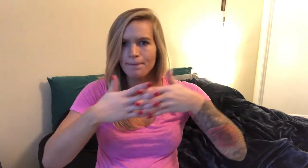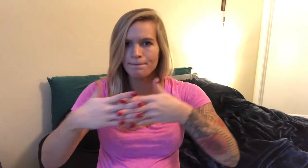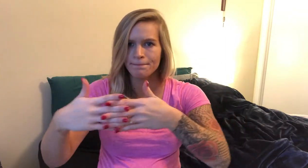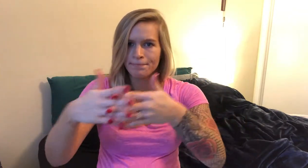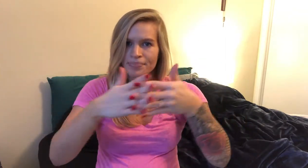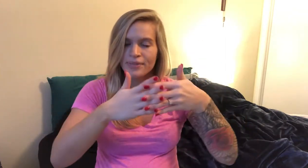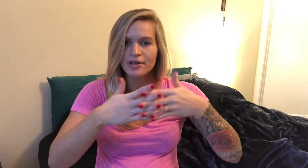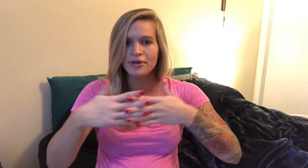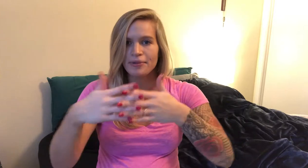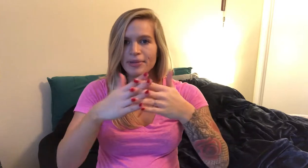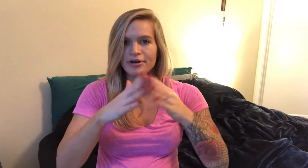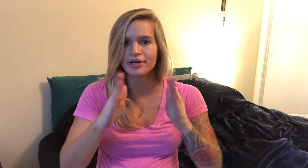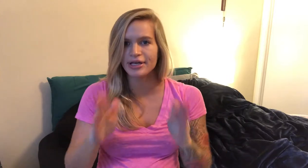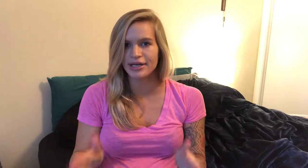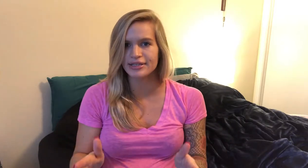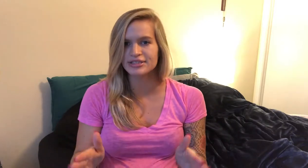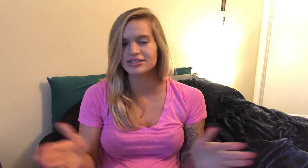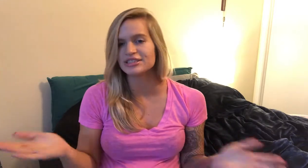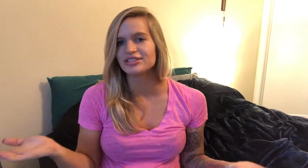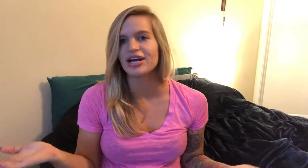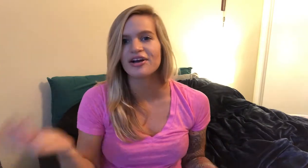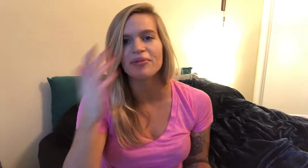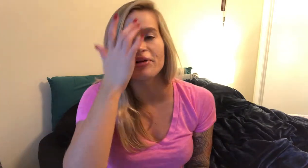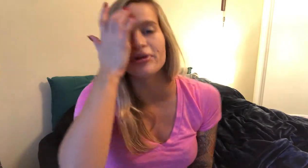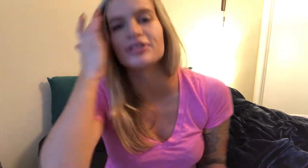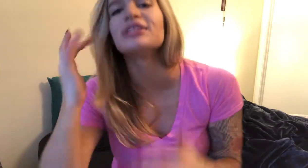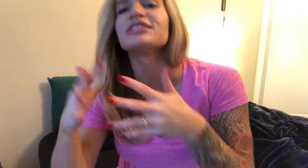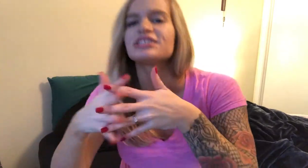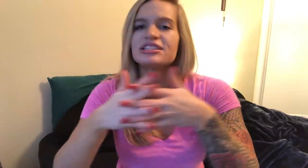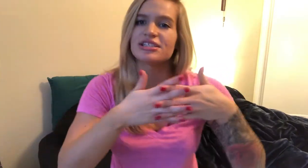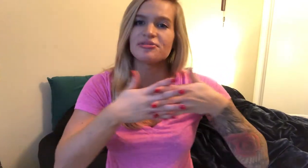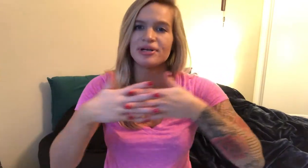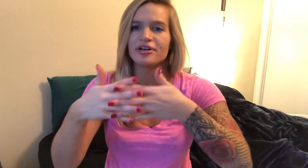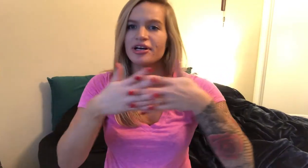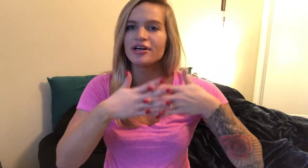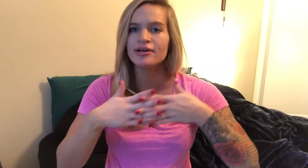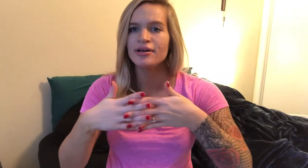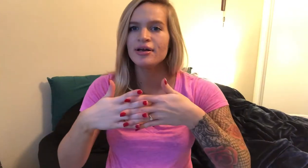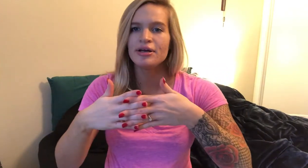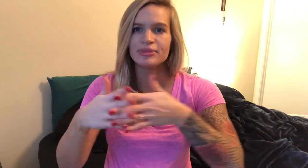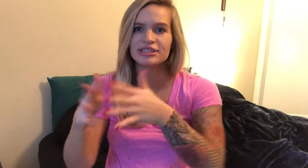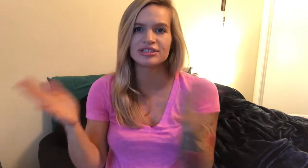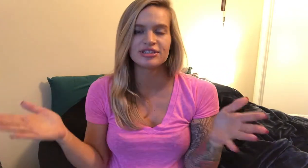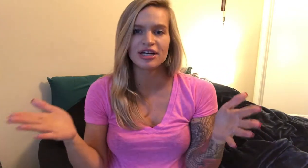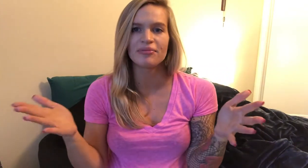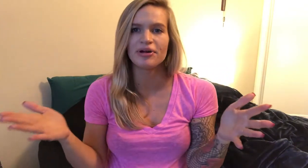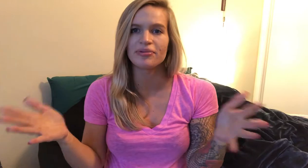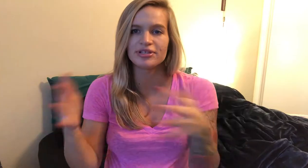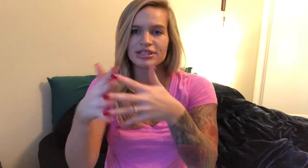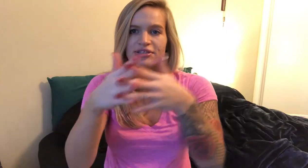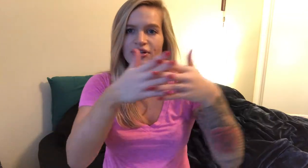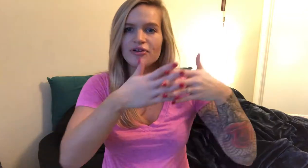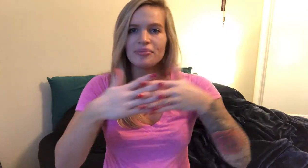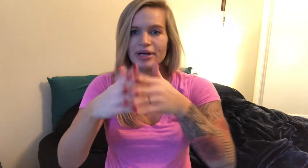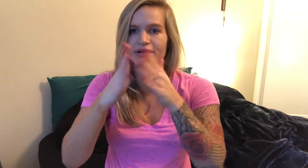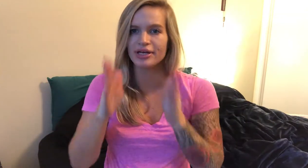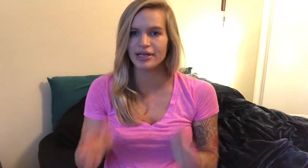American so since you're talking about a person this is just America but since you're talking about a person you'll go American